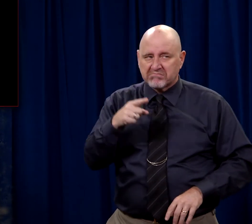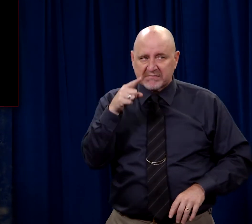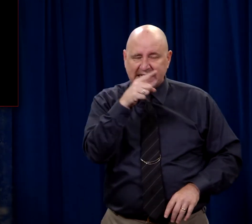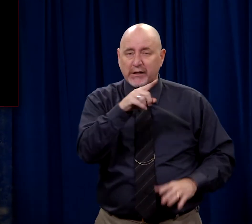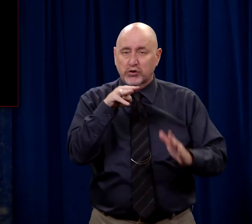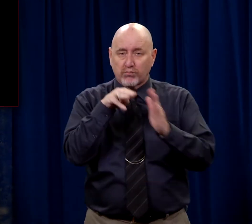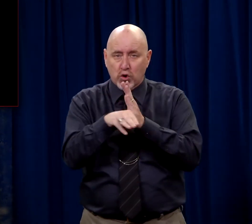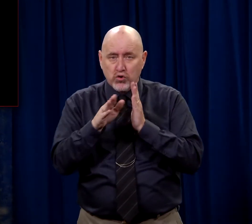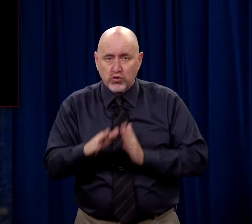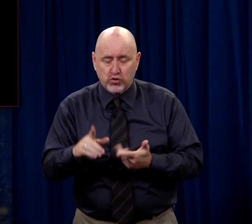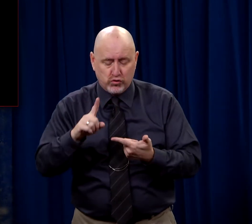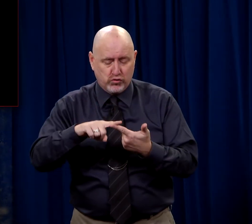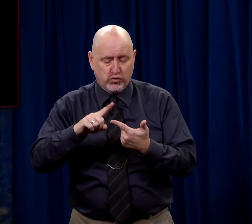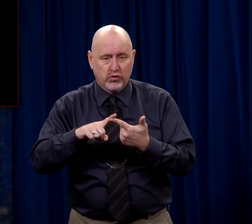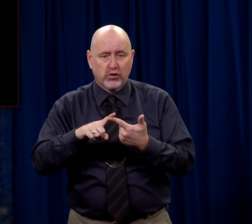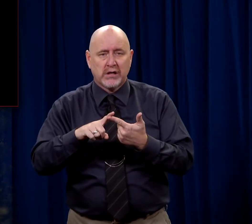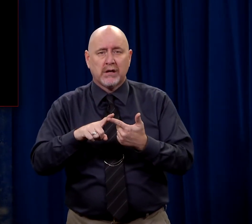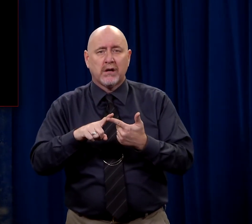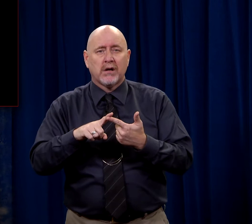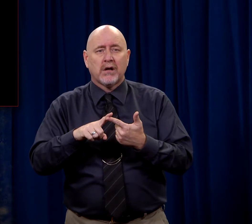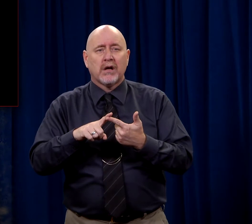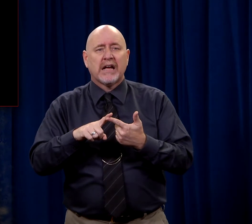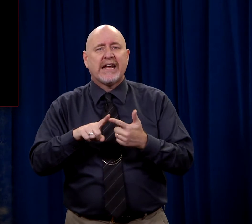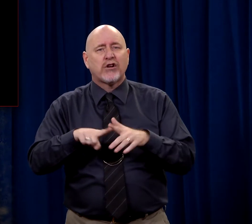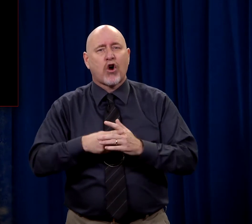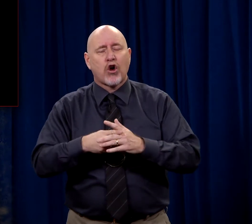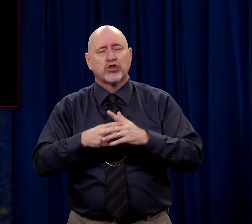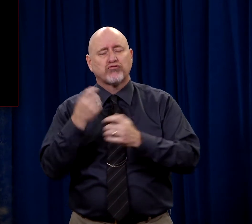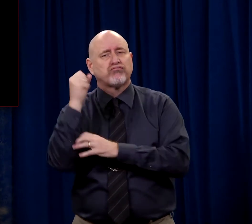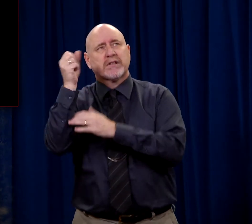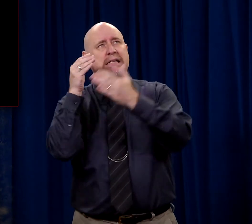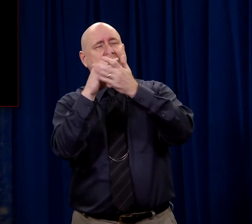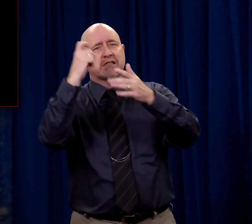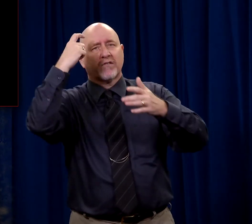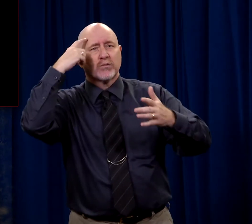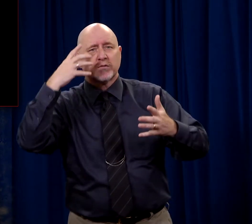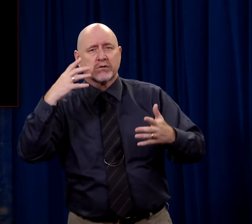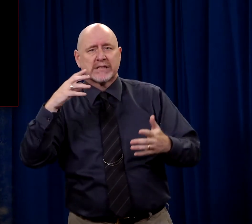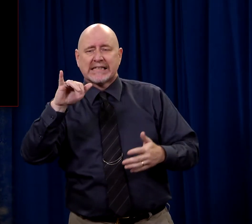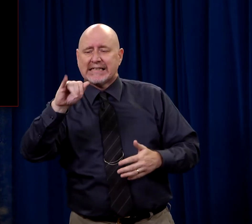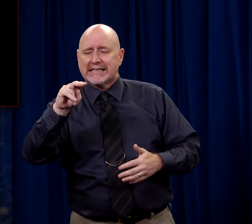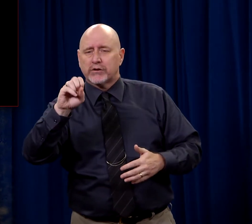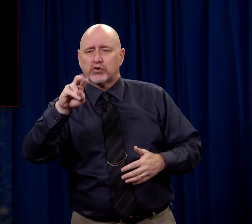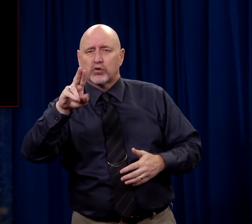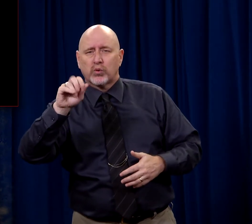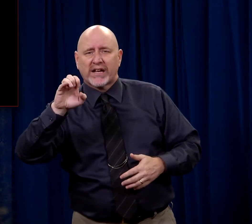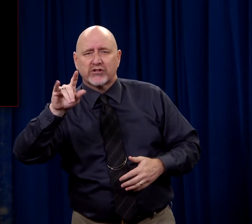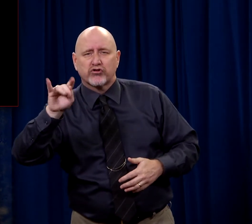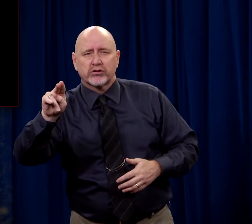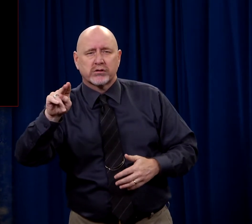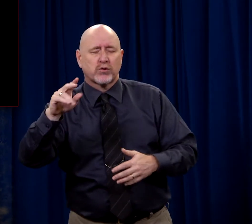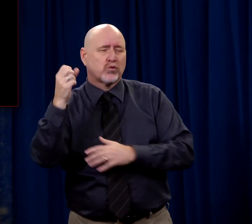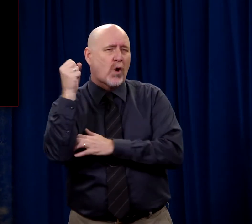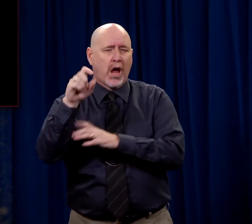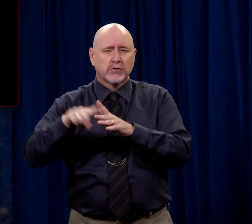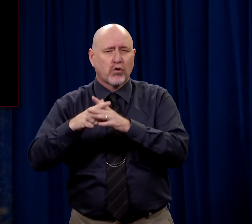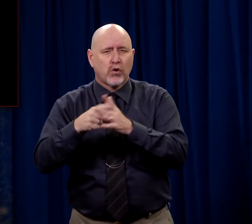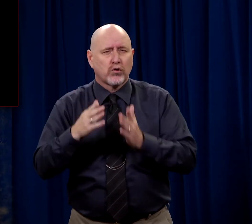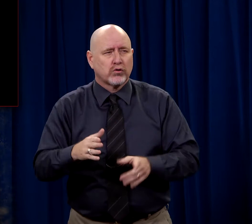a murderer. He was guilty of insurrection. He had incited rioting. He was